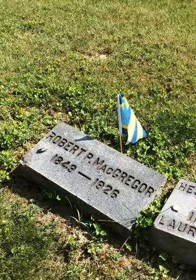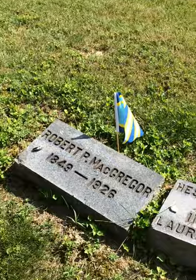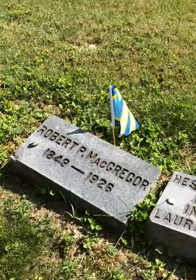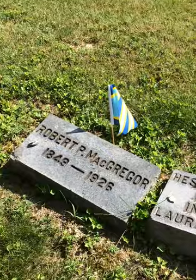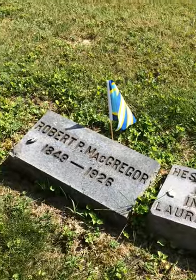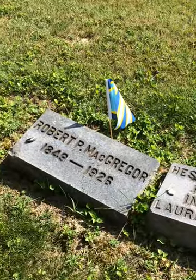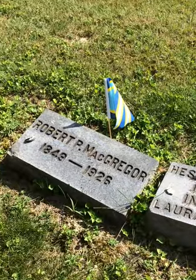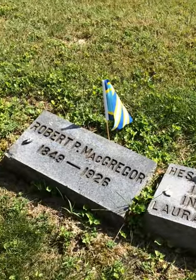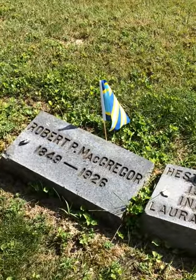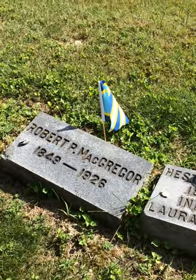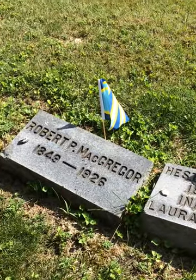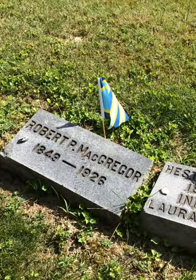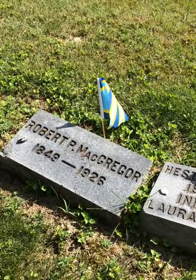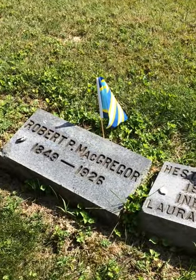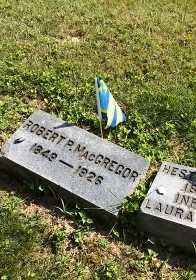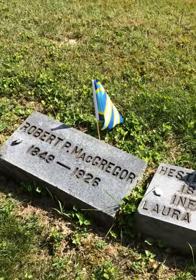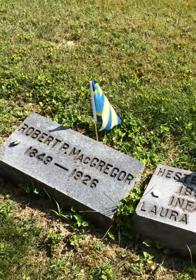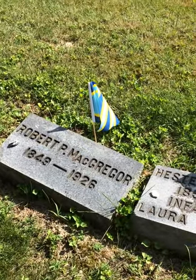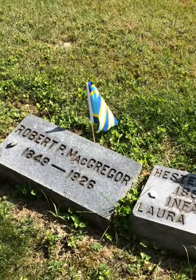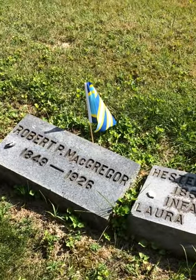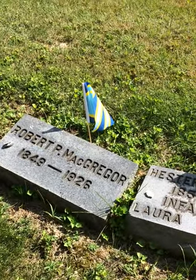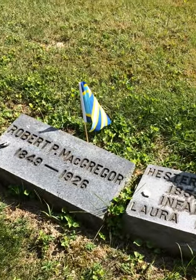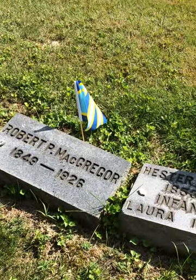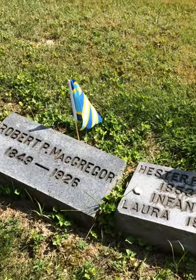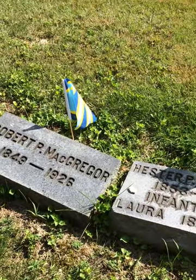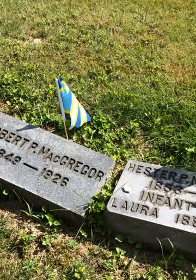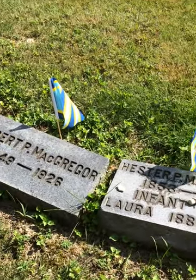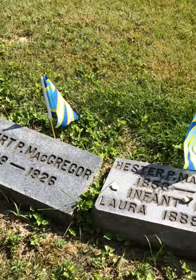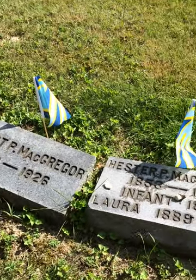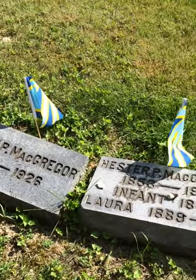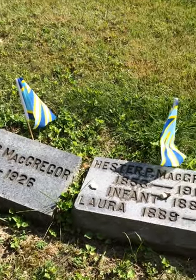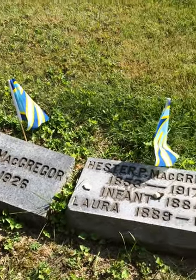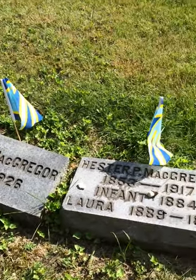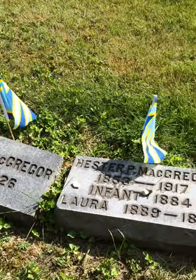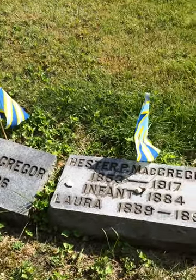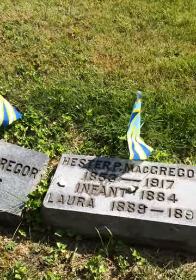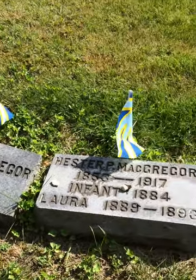We'll get into the class, and we'll the air, and we'll see you in the air, we'll air.